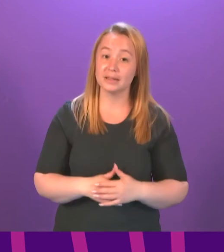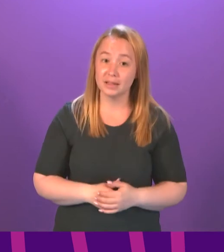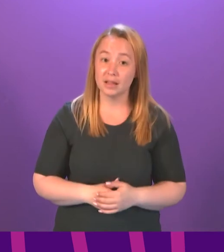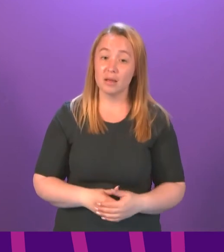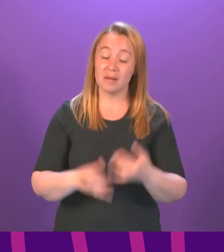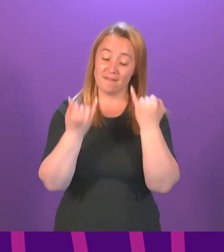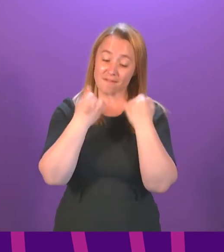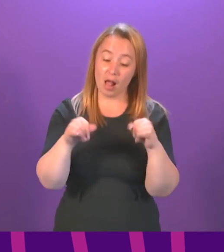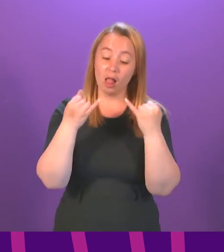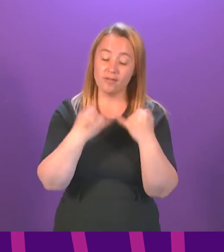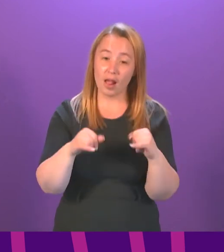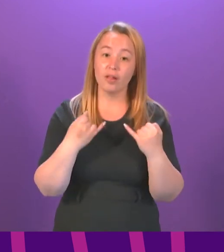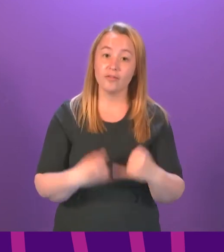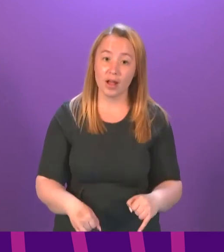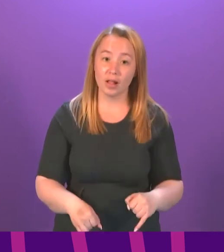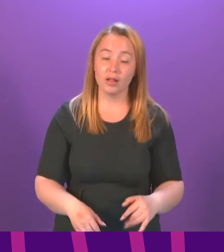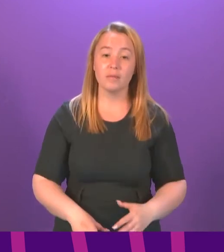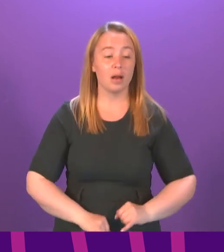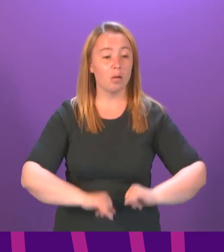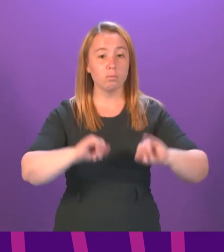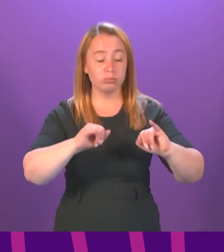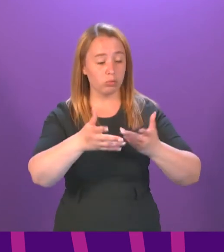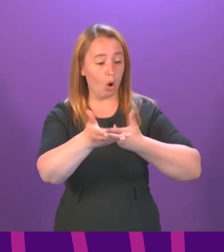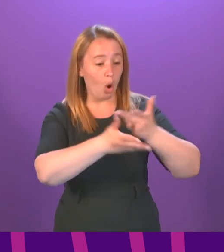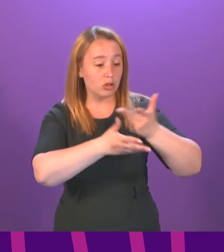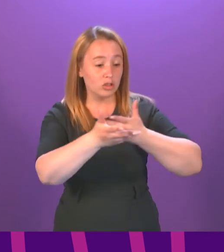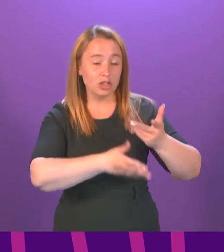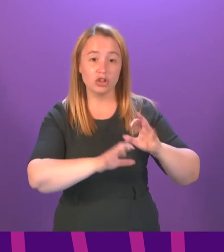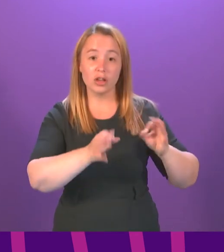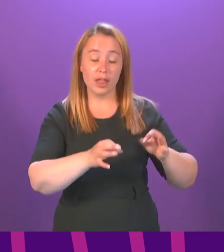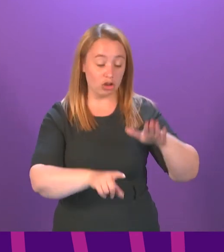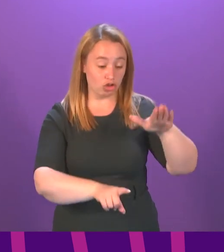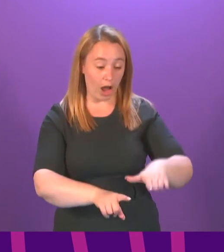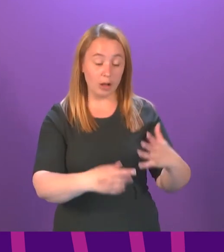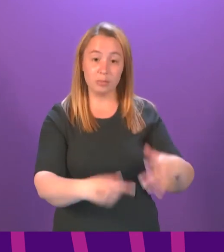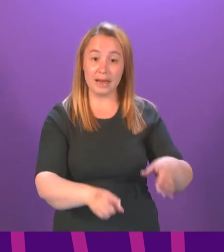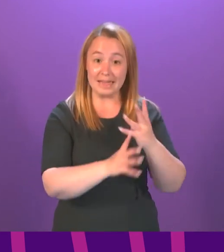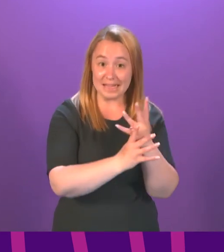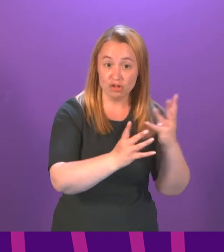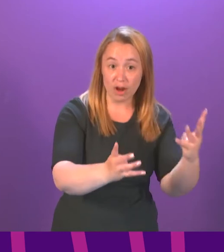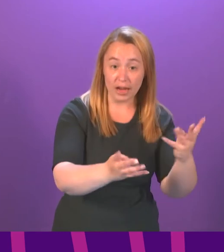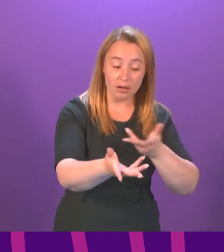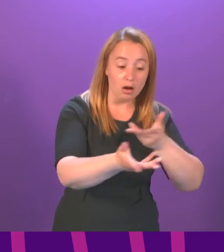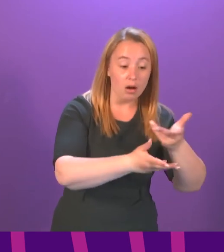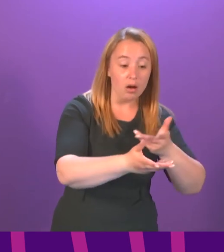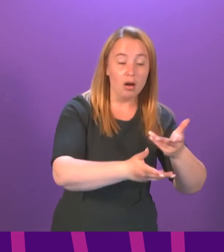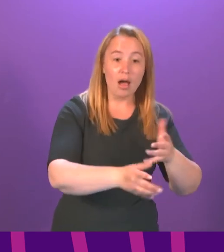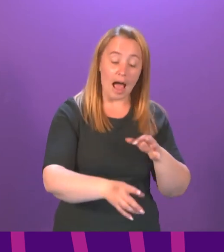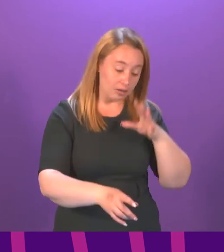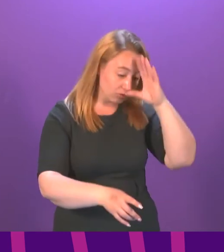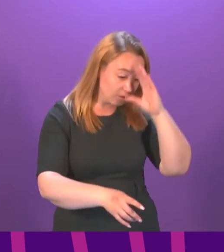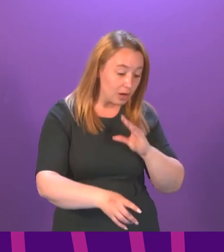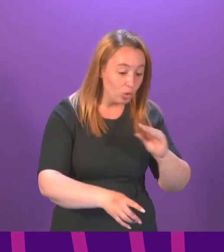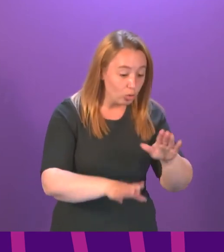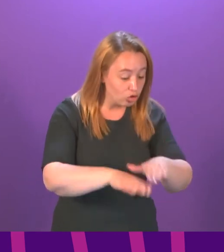failures, presiding officer. There was a severe lack of consultation with the child after their hearing, with little communication to help that child understand